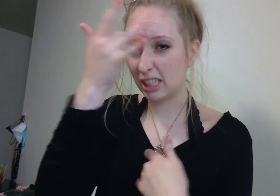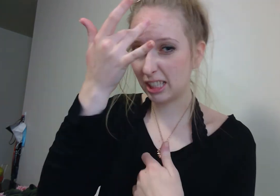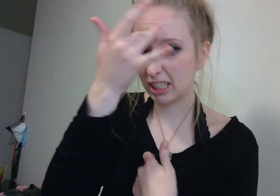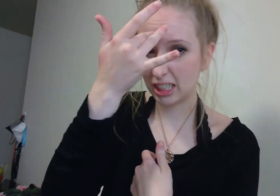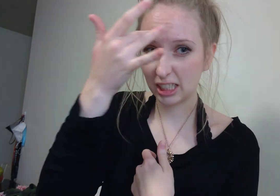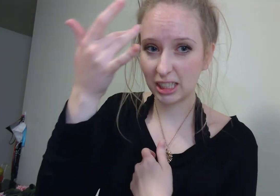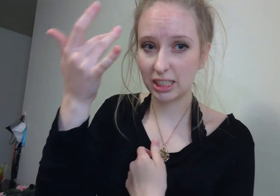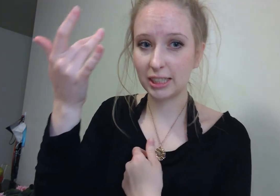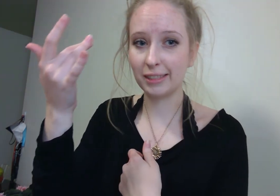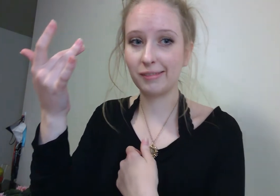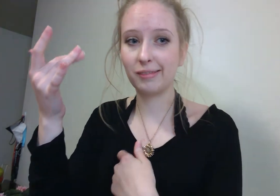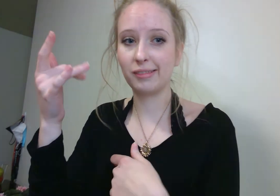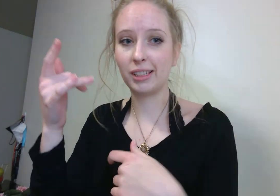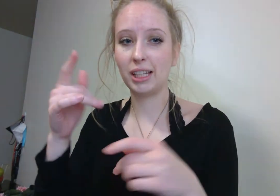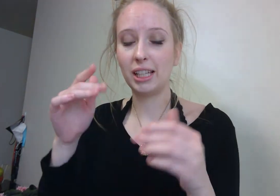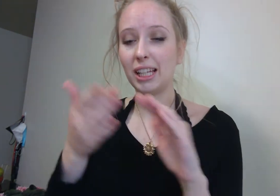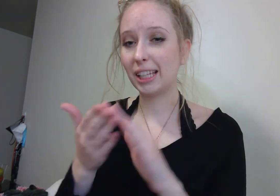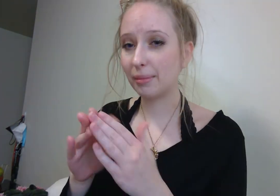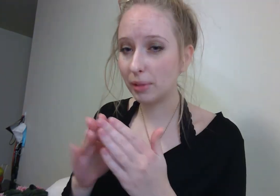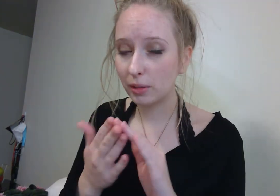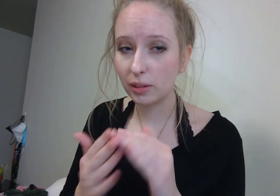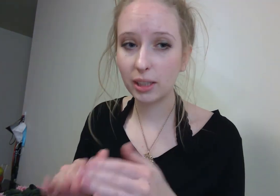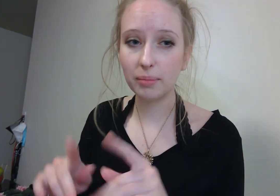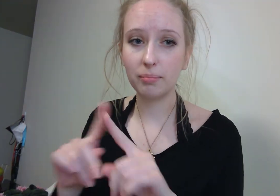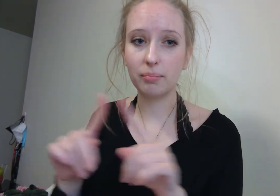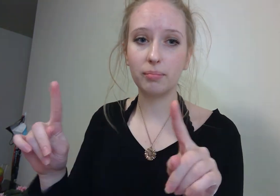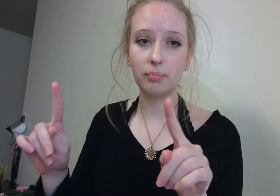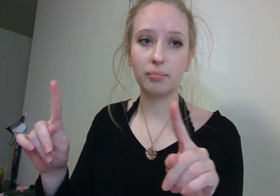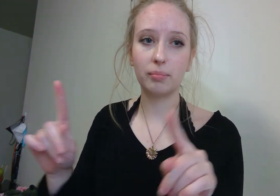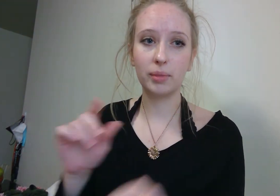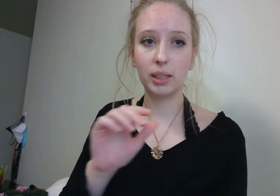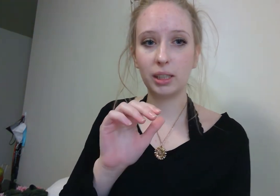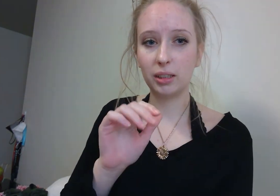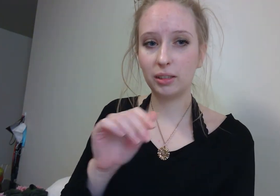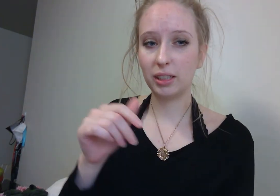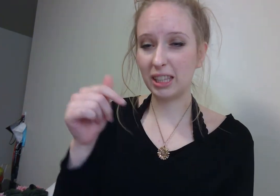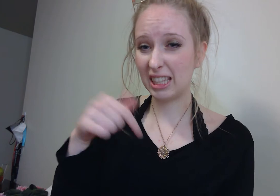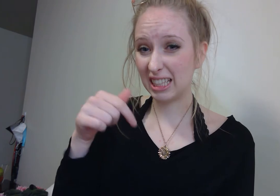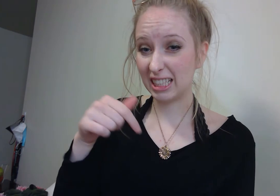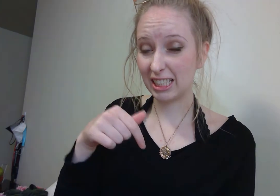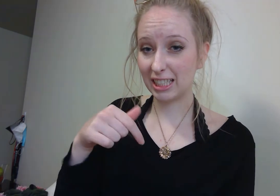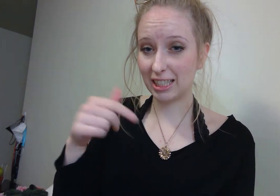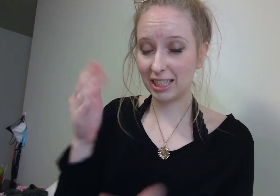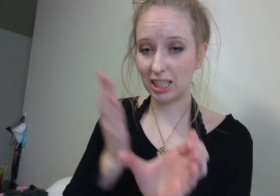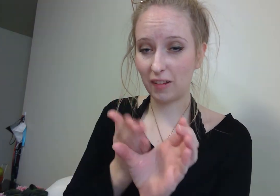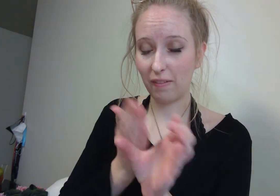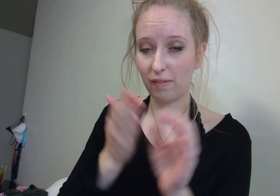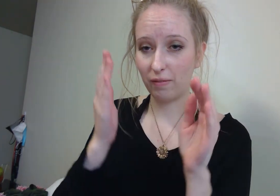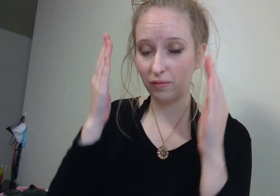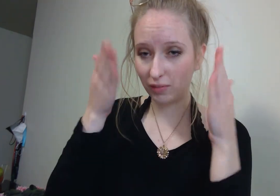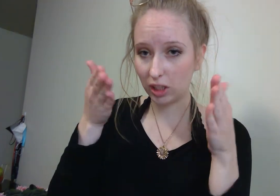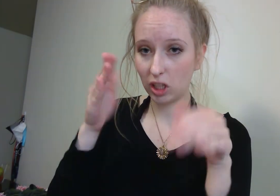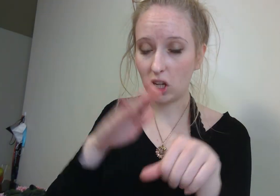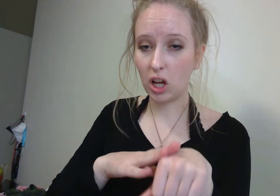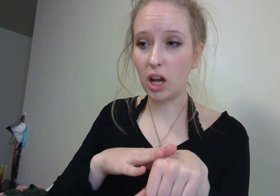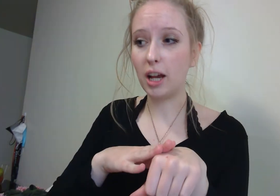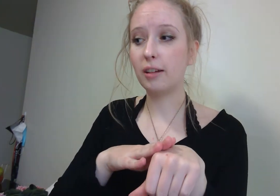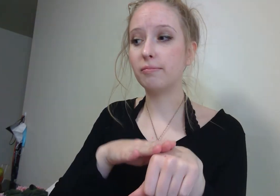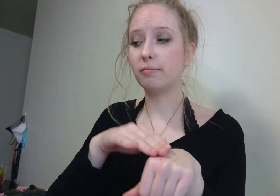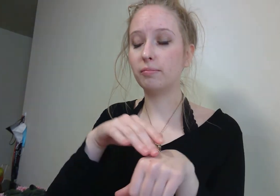Occupational health psychology focuses on the individual's job and his overall state of health. Professionals